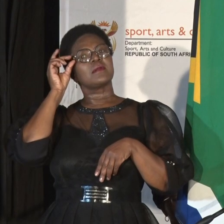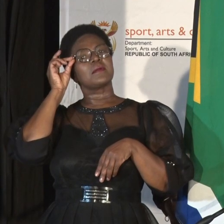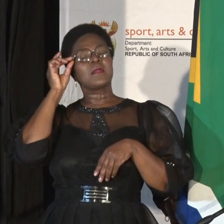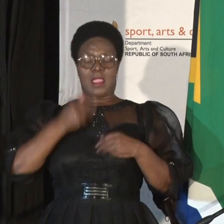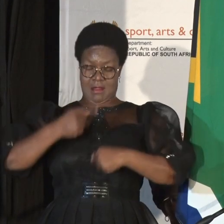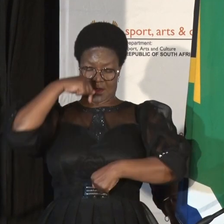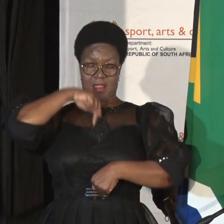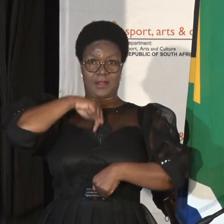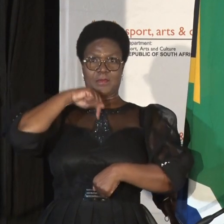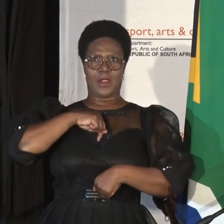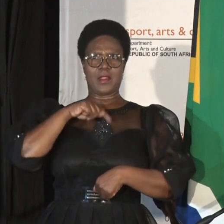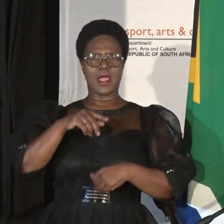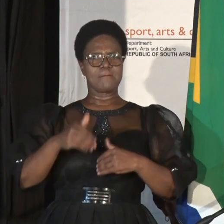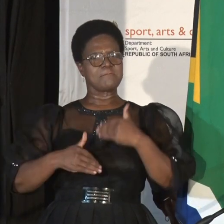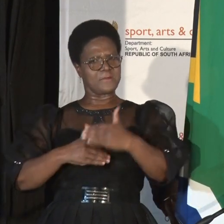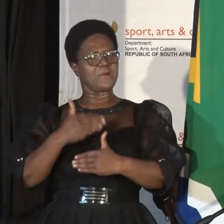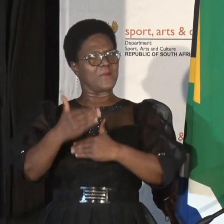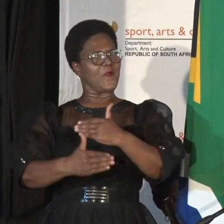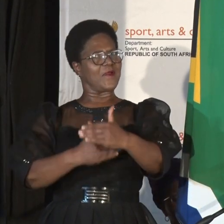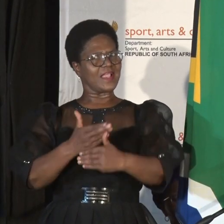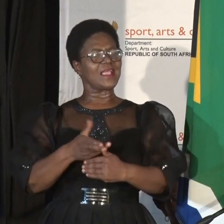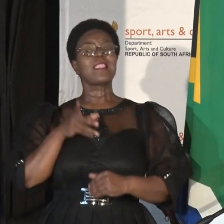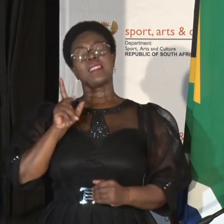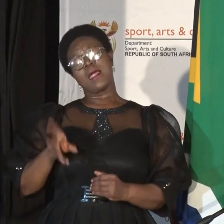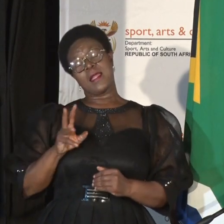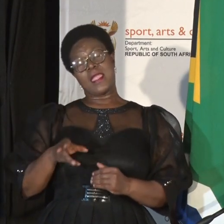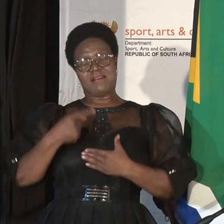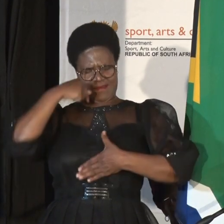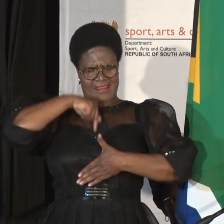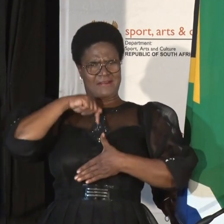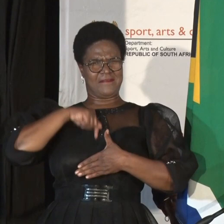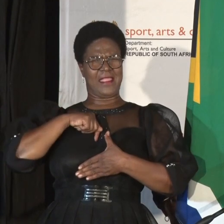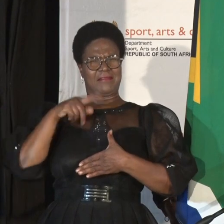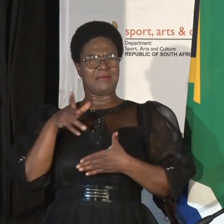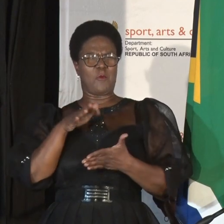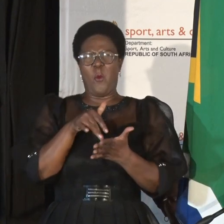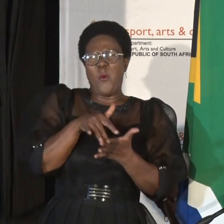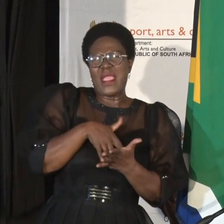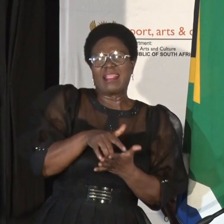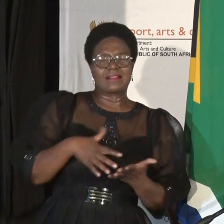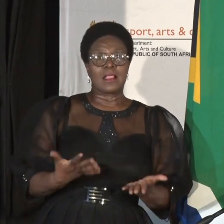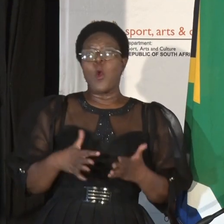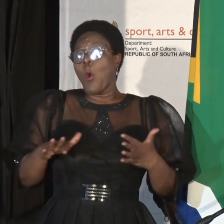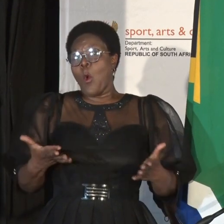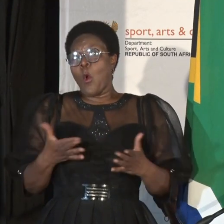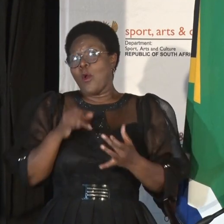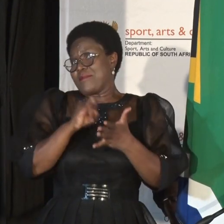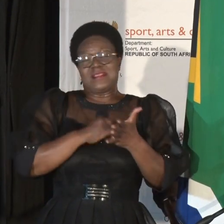time. We must reflect on the weaknesses we have committed. We must reflect on the missteps we committed.